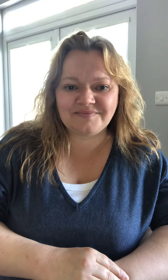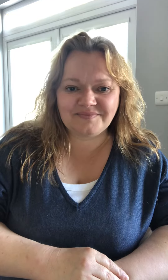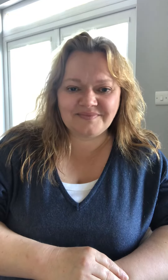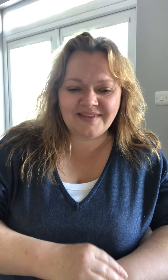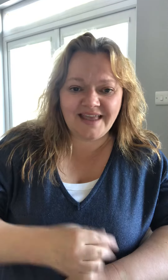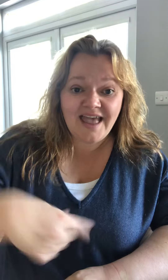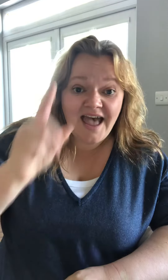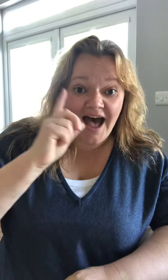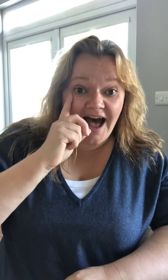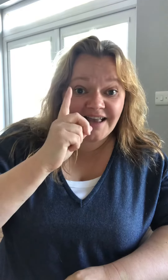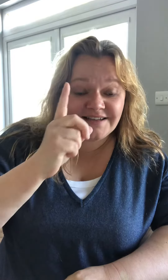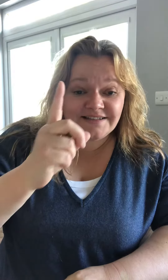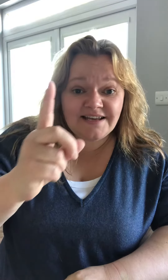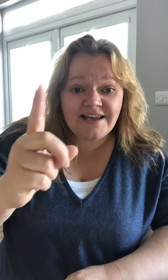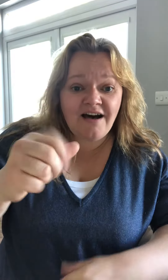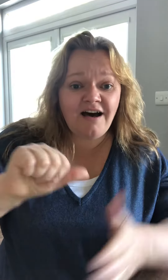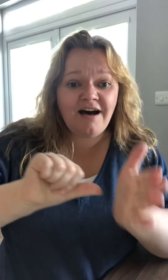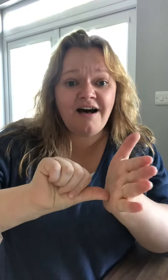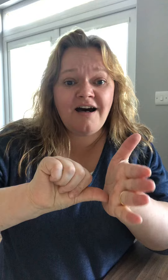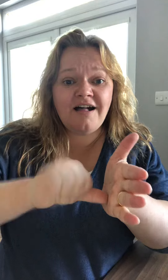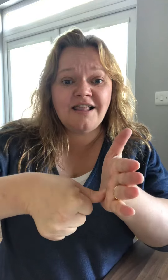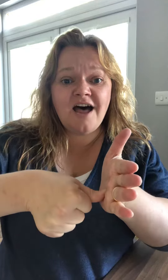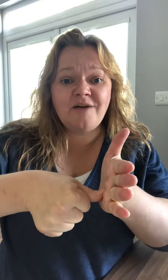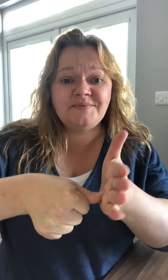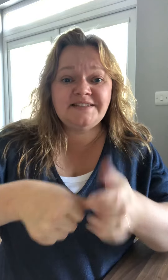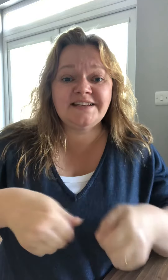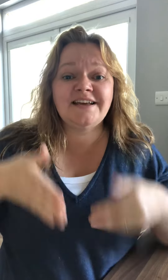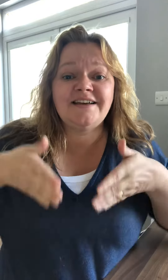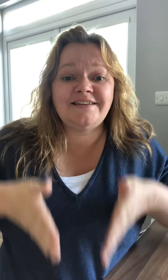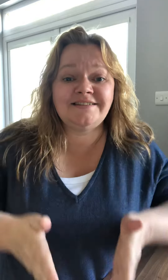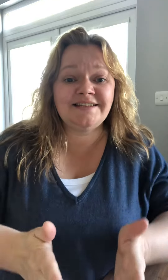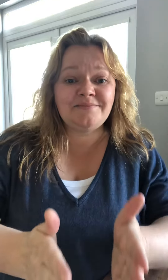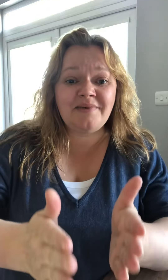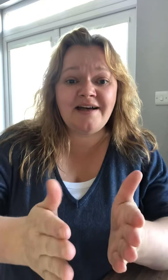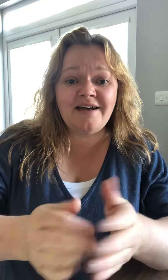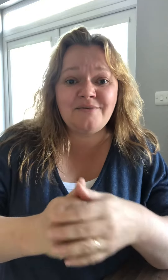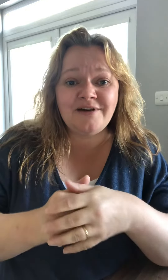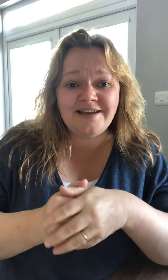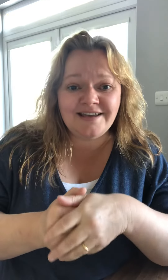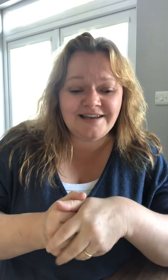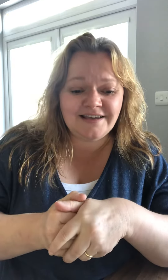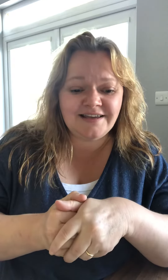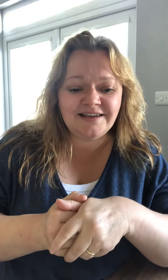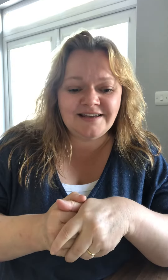I can see all obstacles in my way.